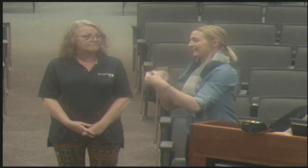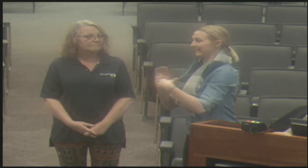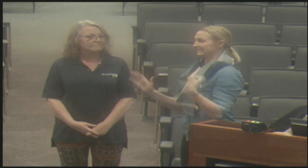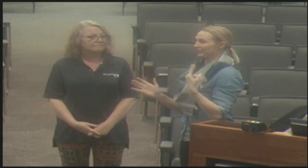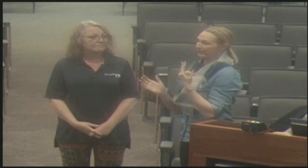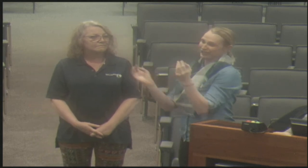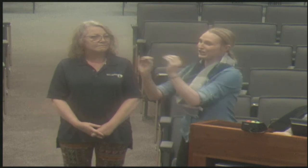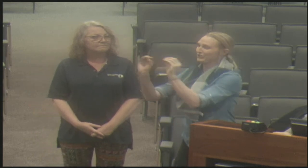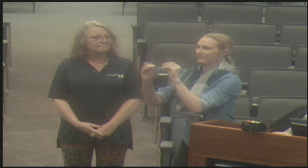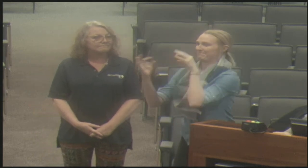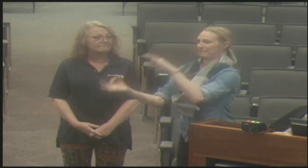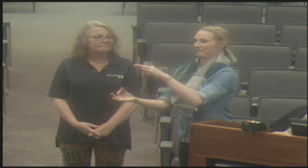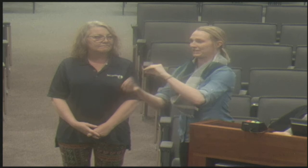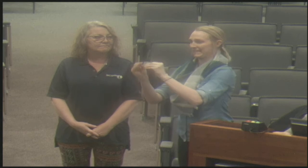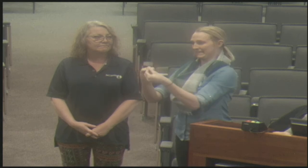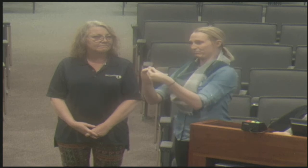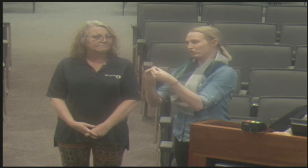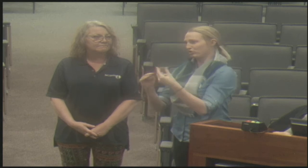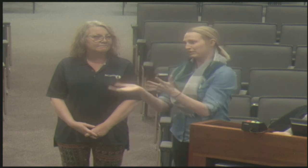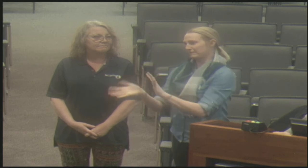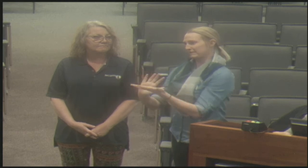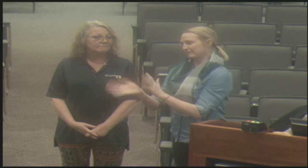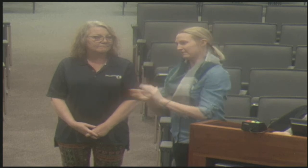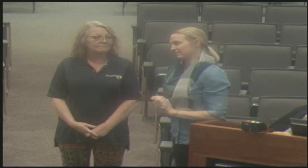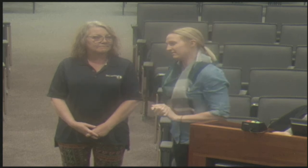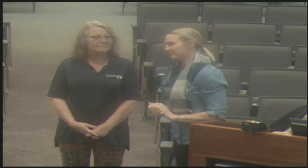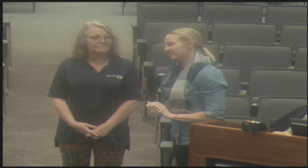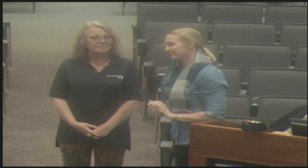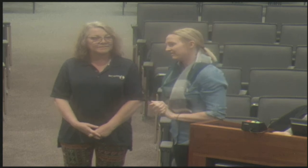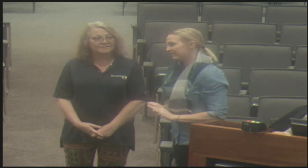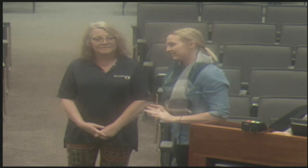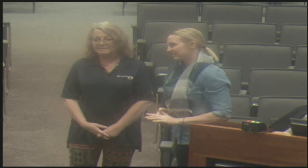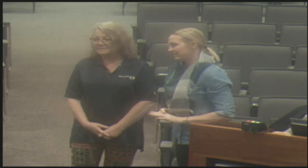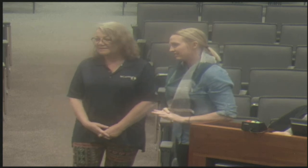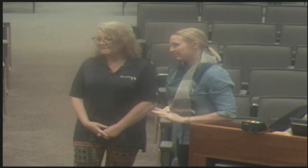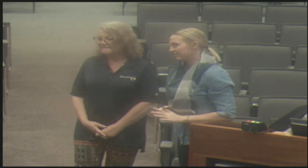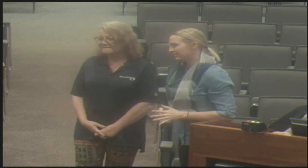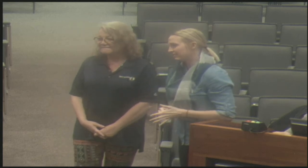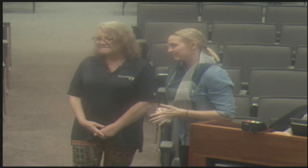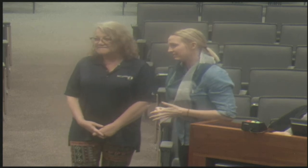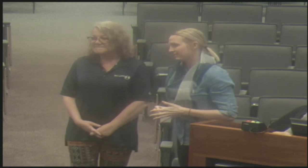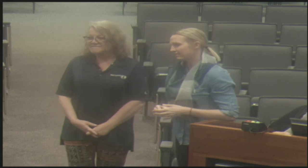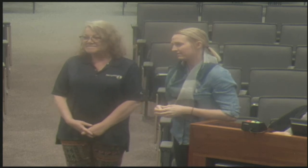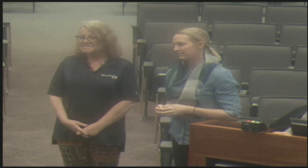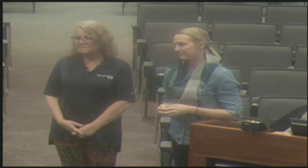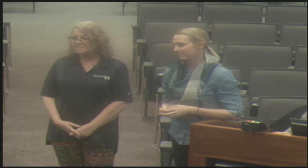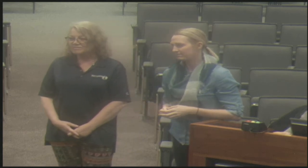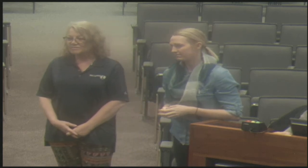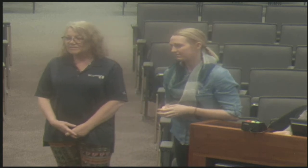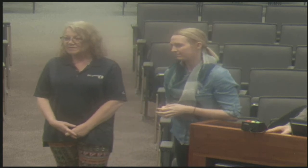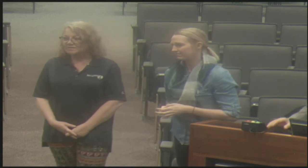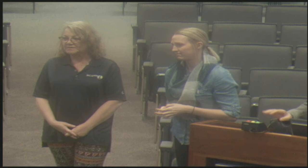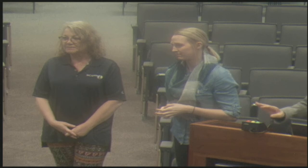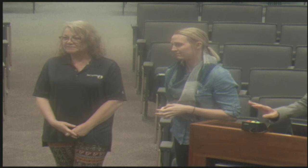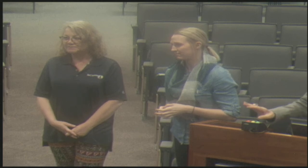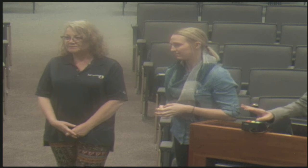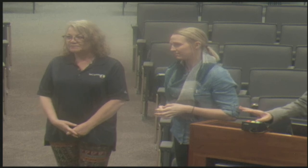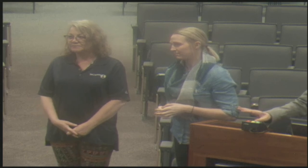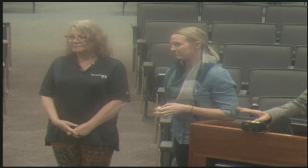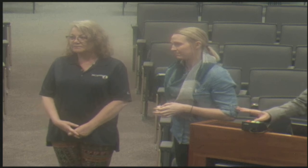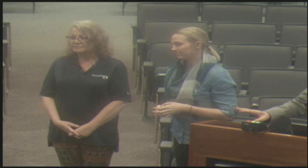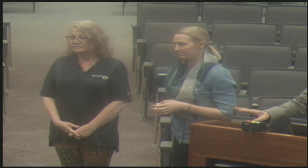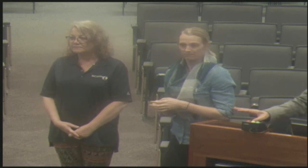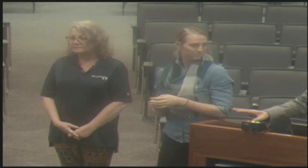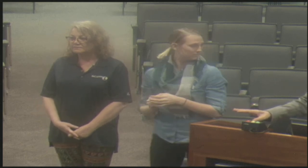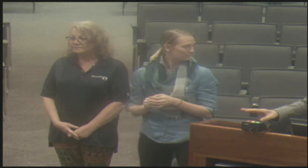cope and, um, you know, kind of understand that mental health diagnosis, those numbers really vary. So it, it,